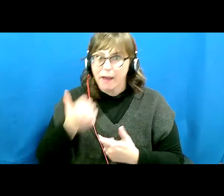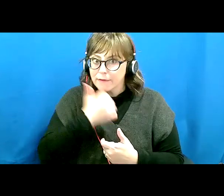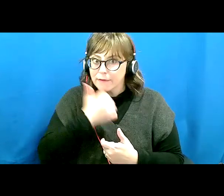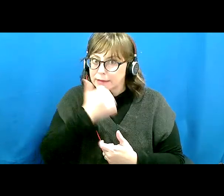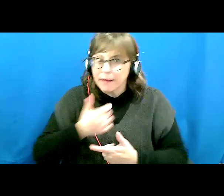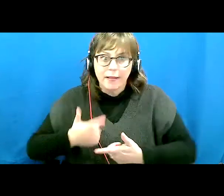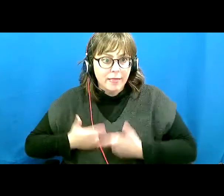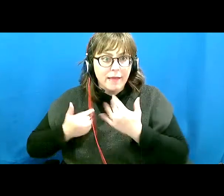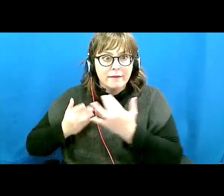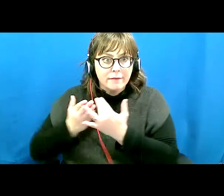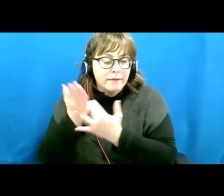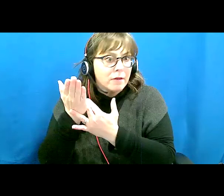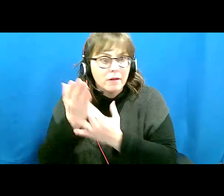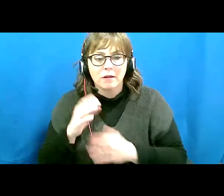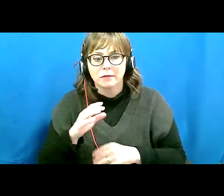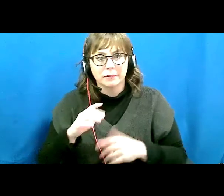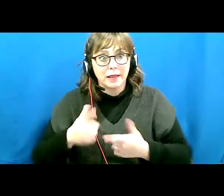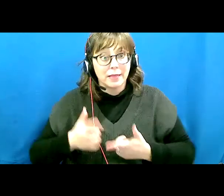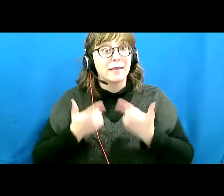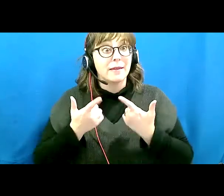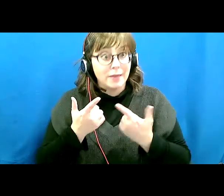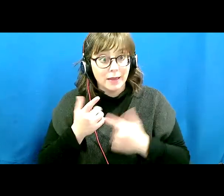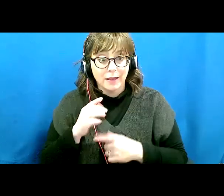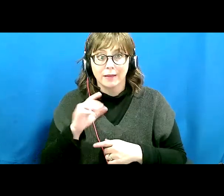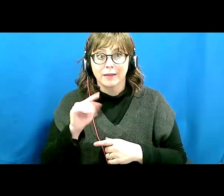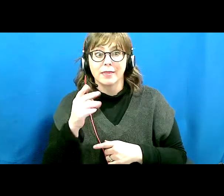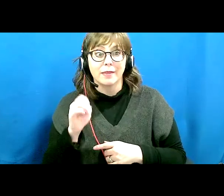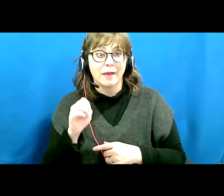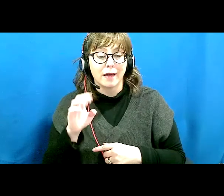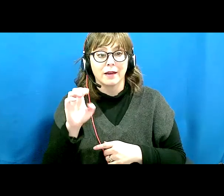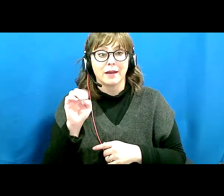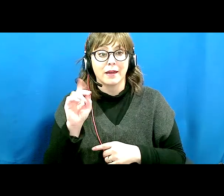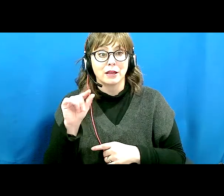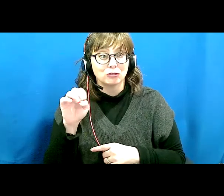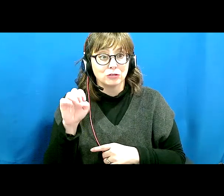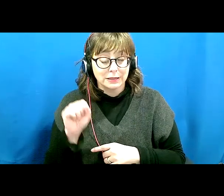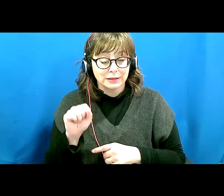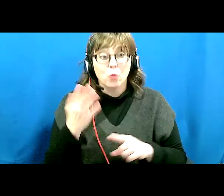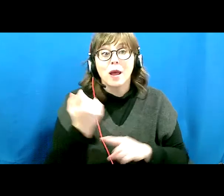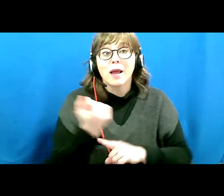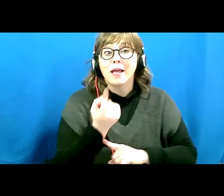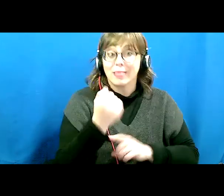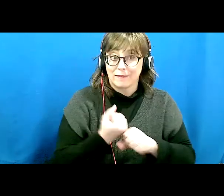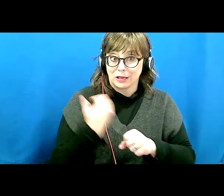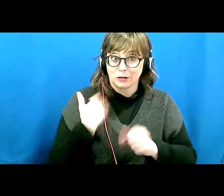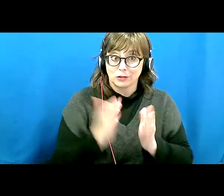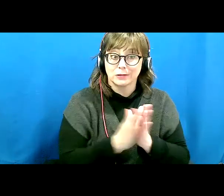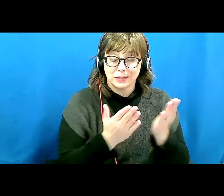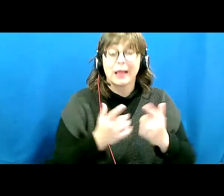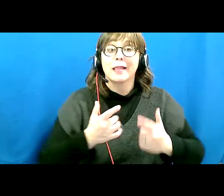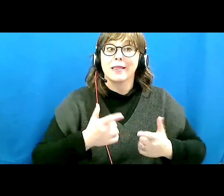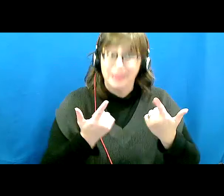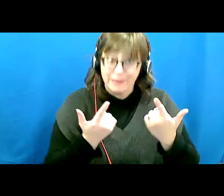This is why the name of the book is Still Living the Edges, because 11 years ago, I had a book called Living the Edges,